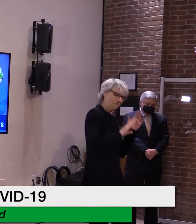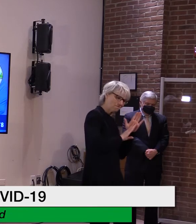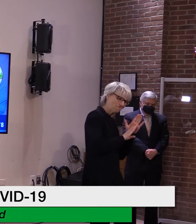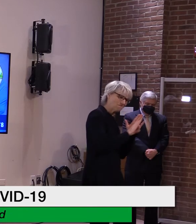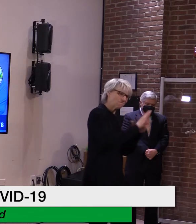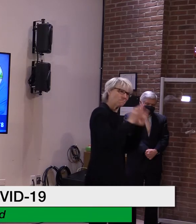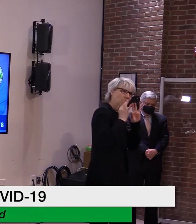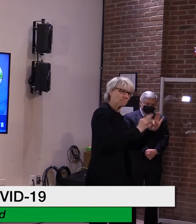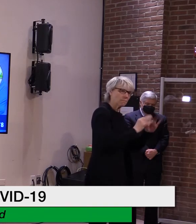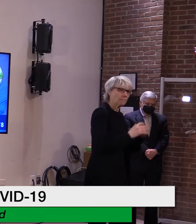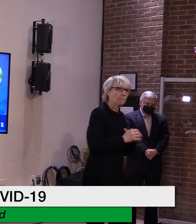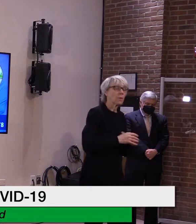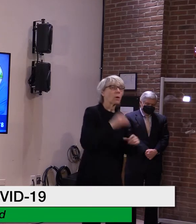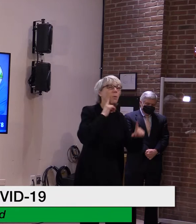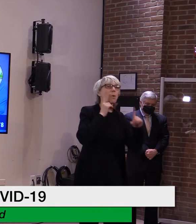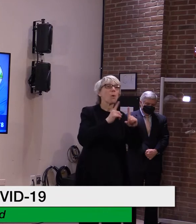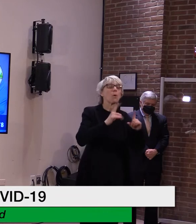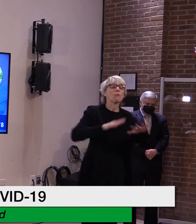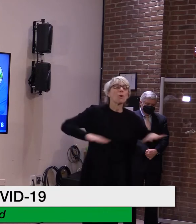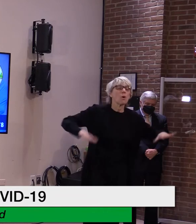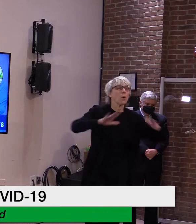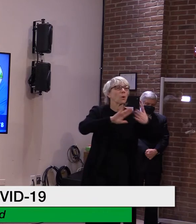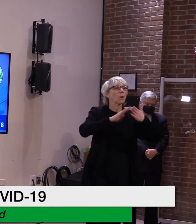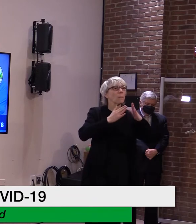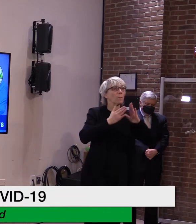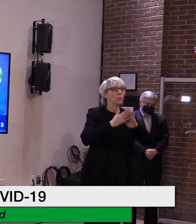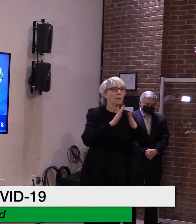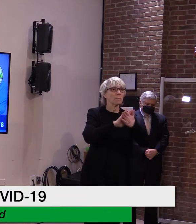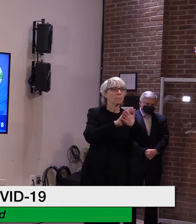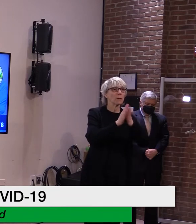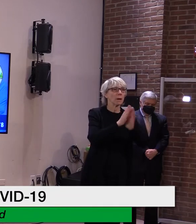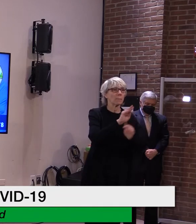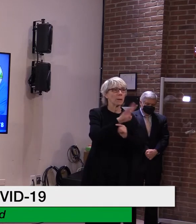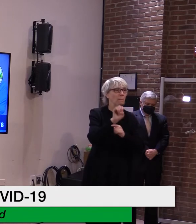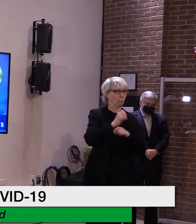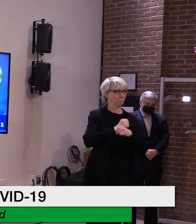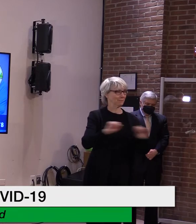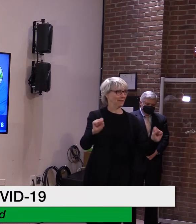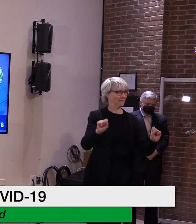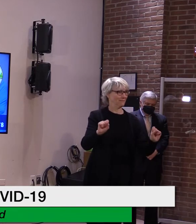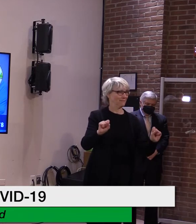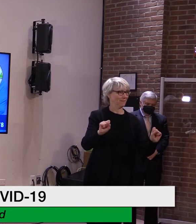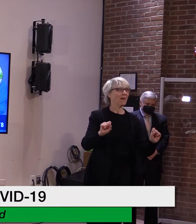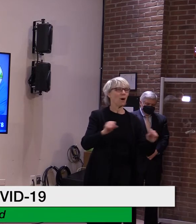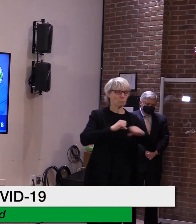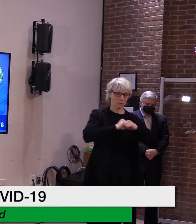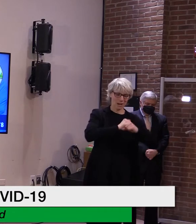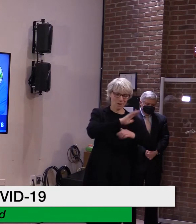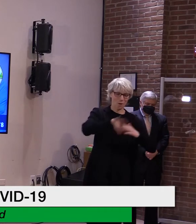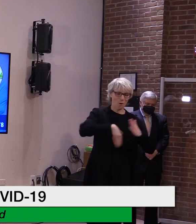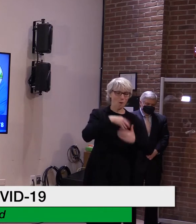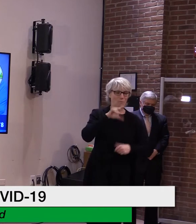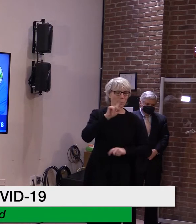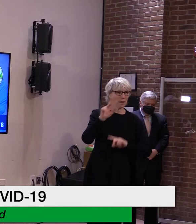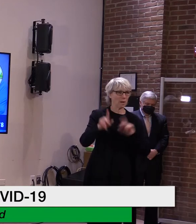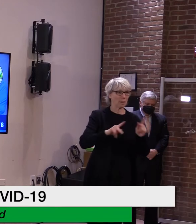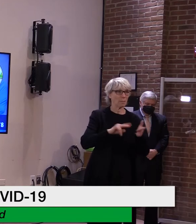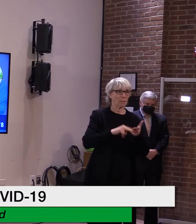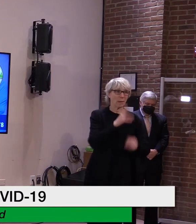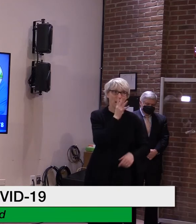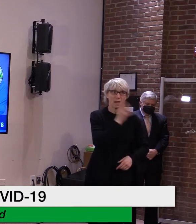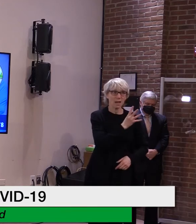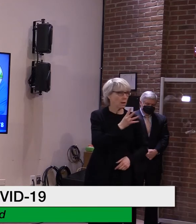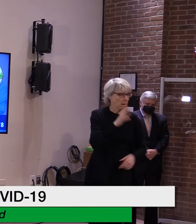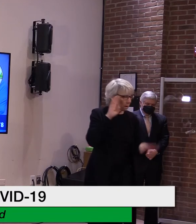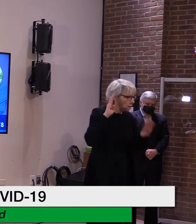achieve community immunity and to protect all Vermonters can only be achieved if we work to lessen the barriers and